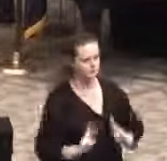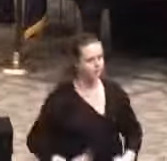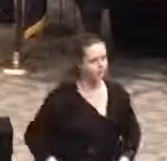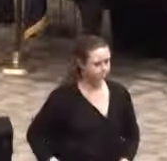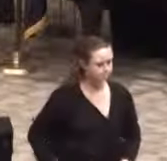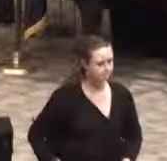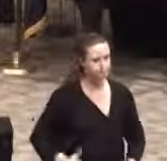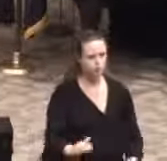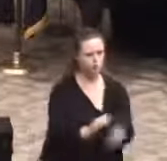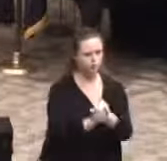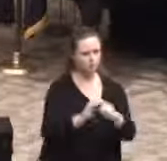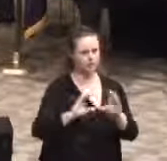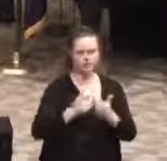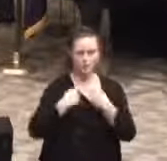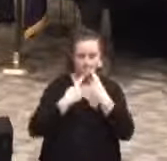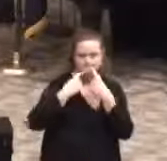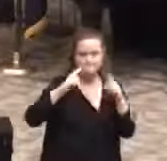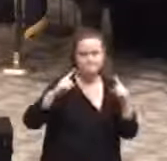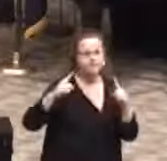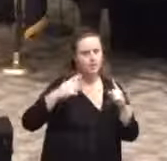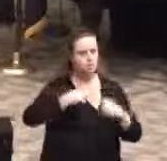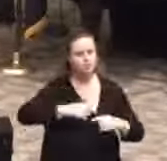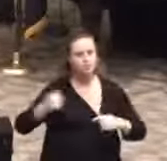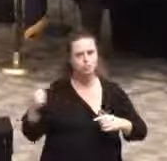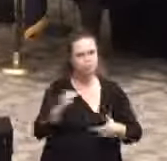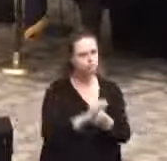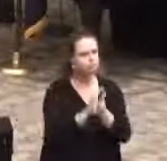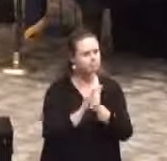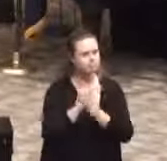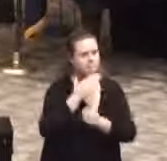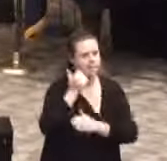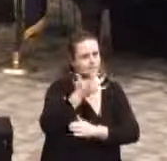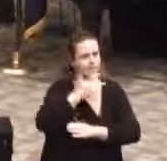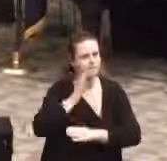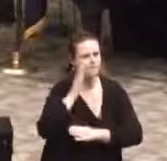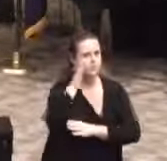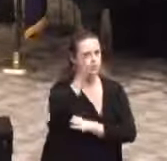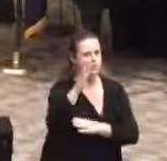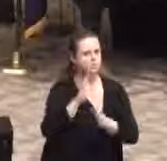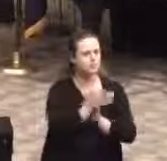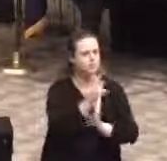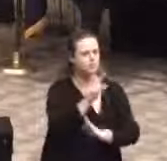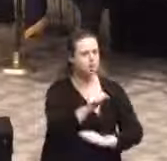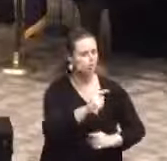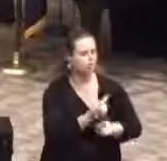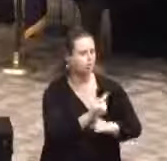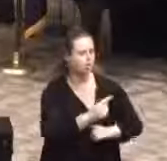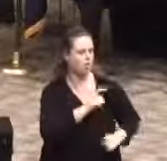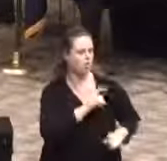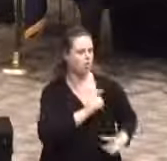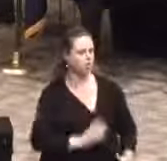Congratulations, class. We made it. And I wish all of you the best of luck in your futures as Vermont Correctional Officers.